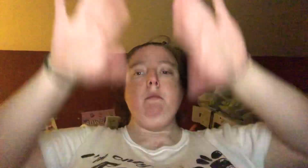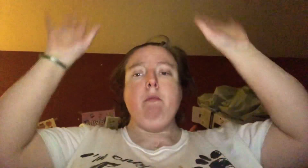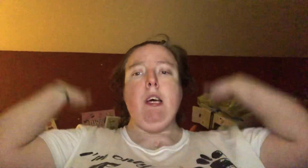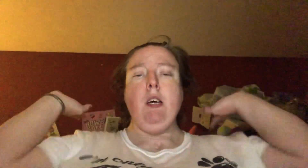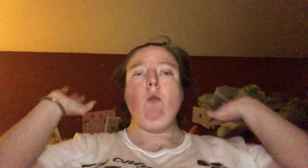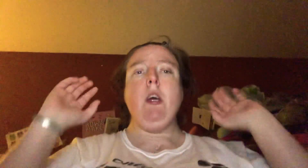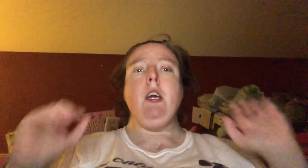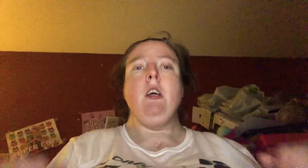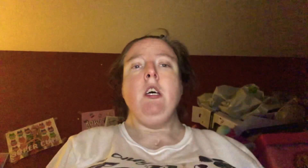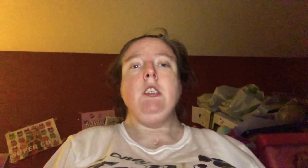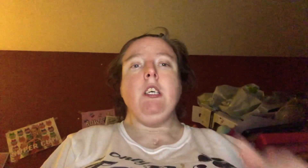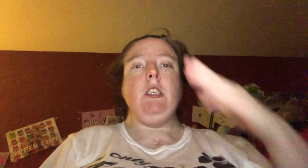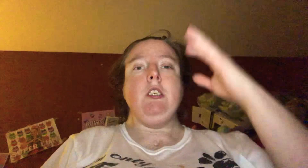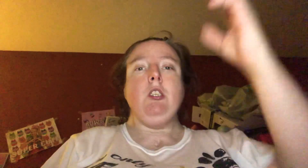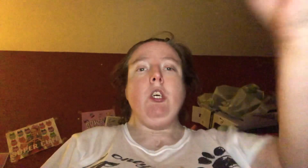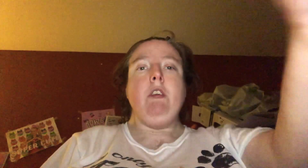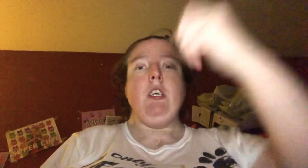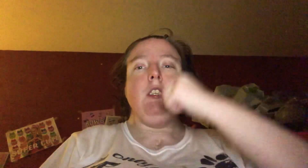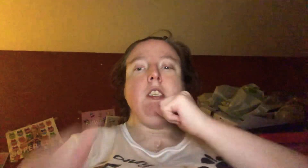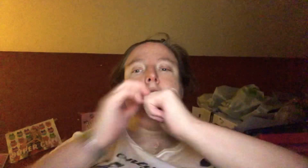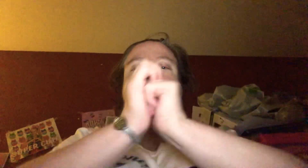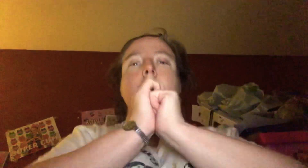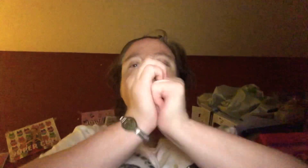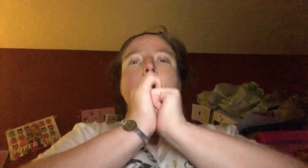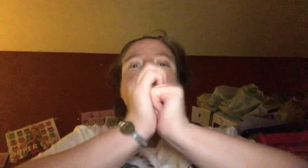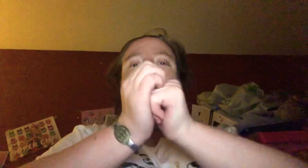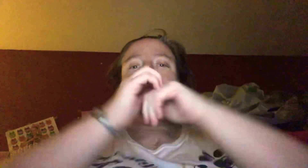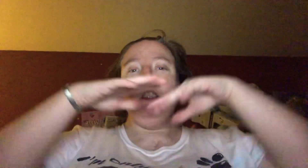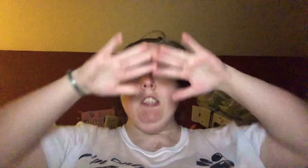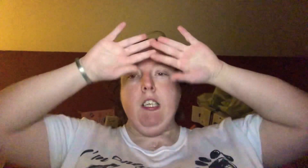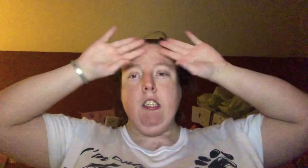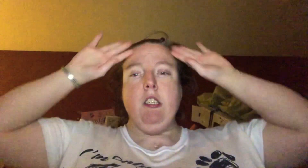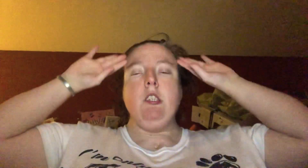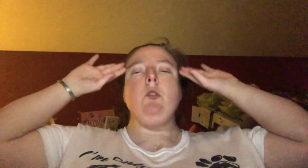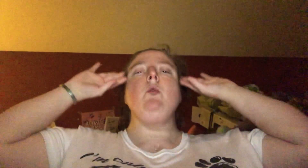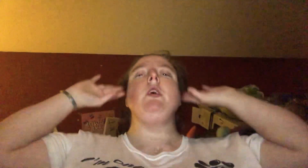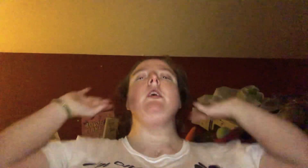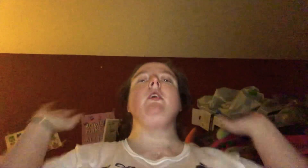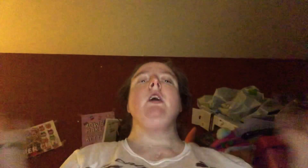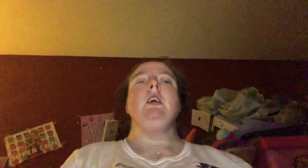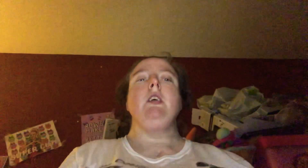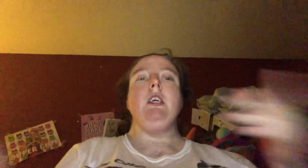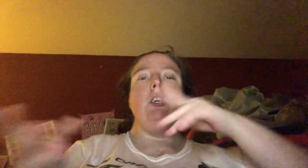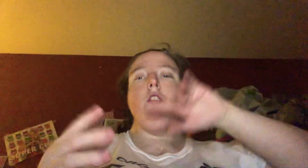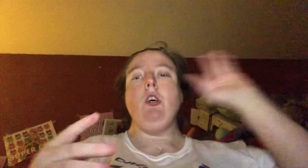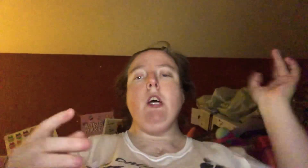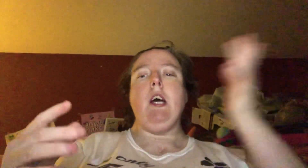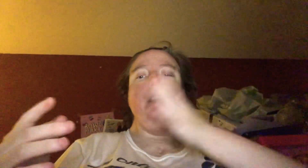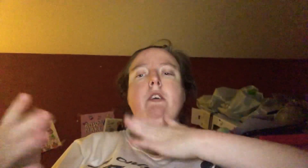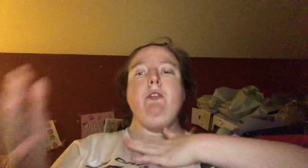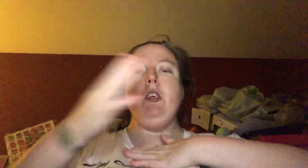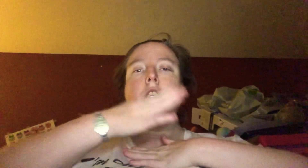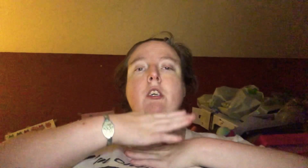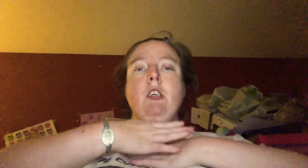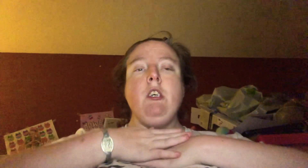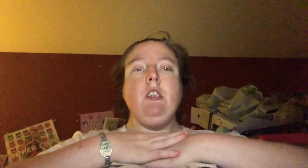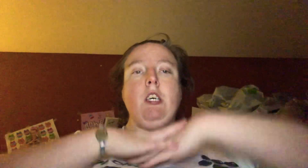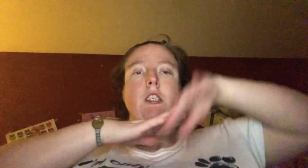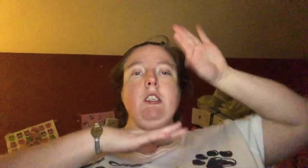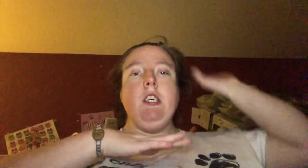my way I beg and borrow and steal At first sight and it's real I didn't know I would feel it But it's in